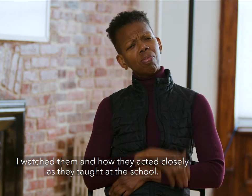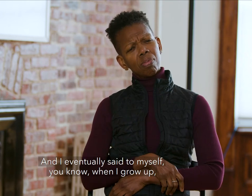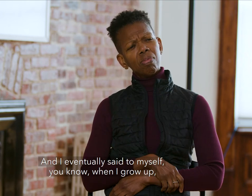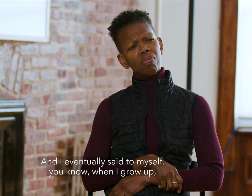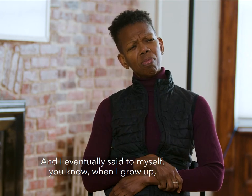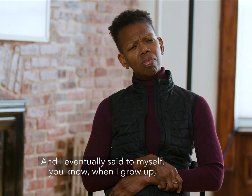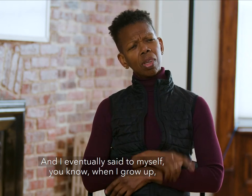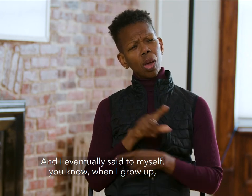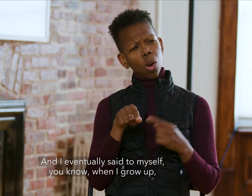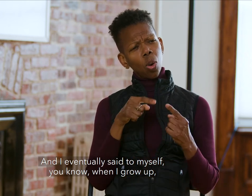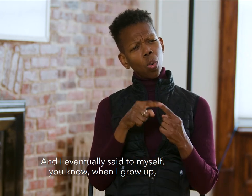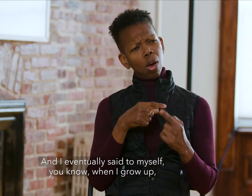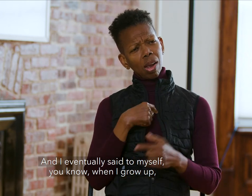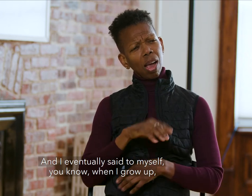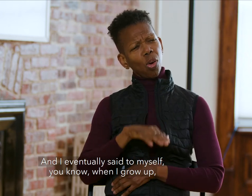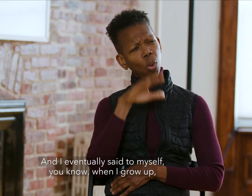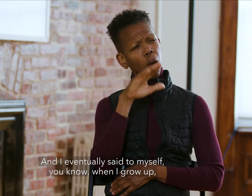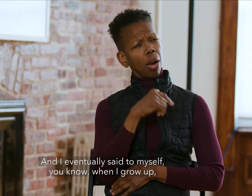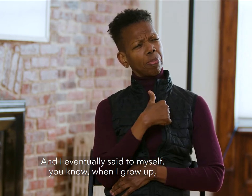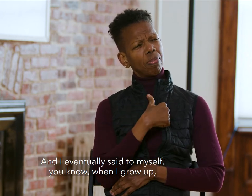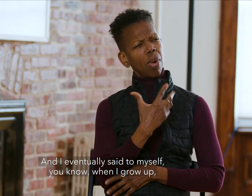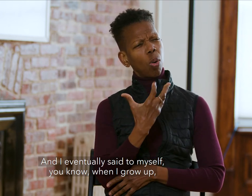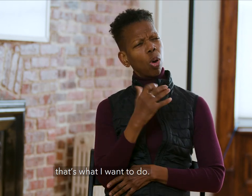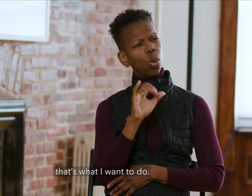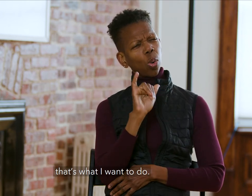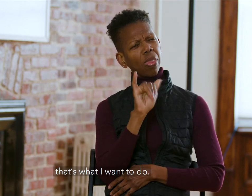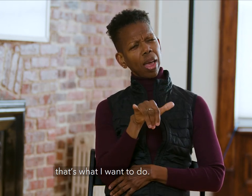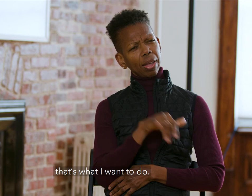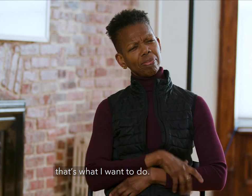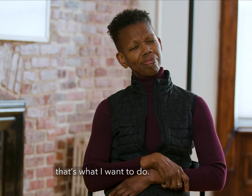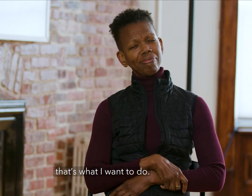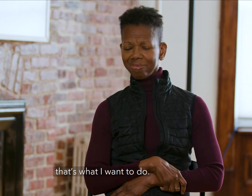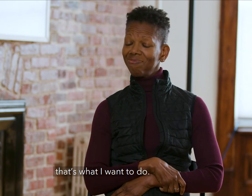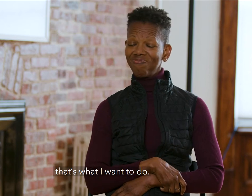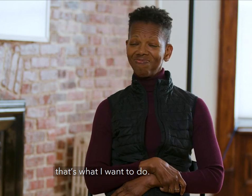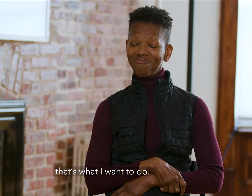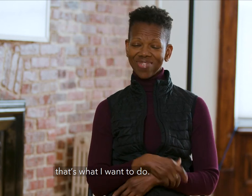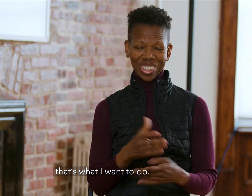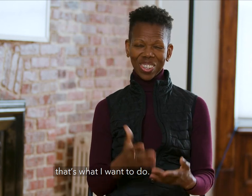And eventually said to myself, You know, when I grow up, that's what I want to do.